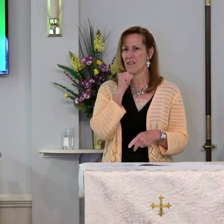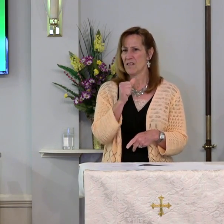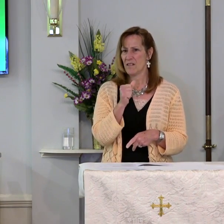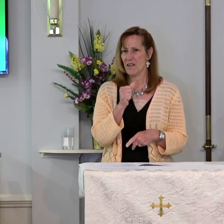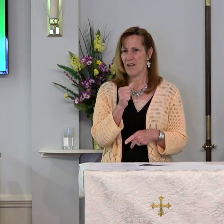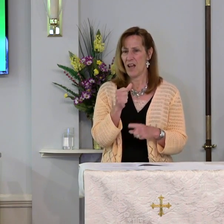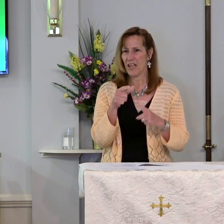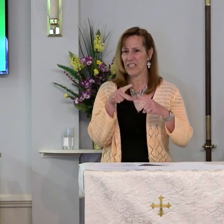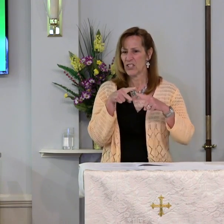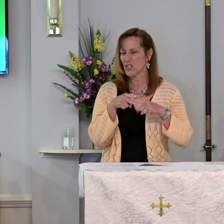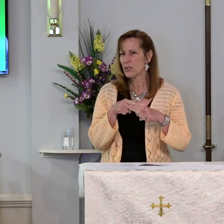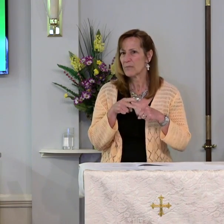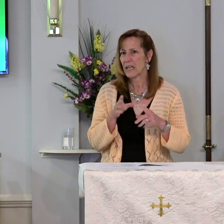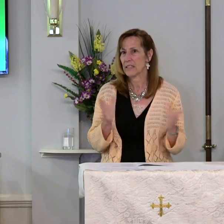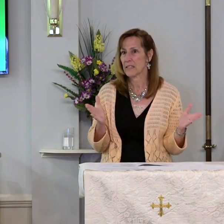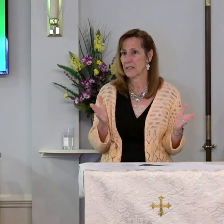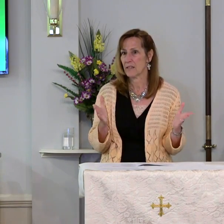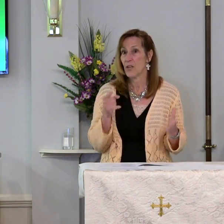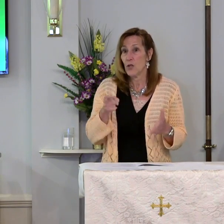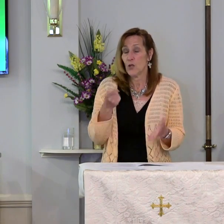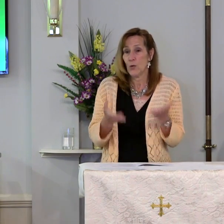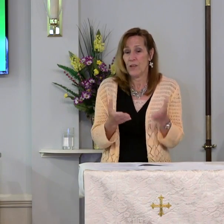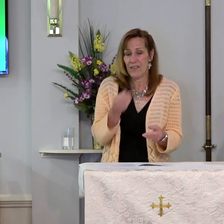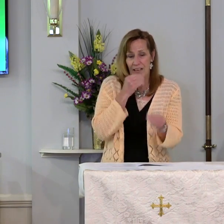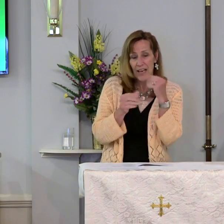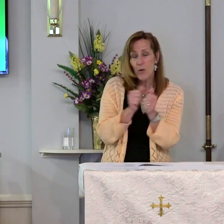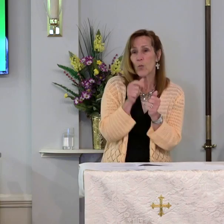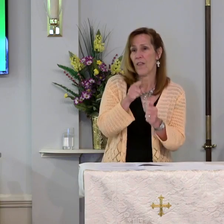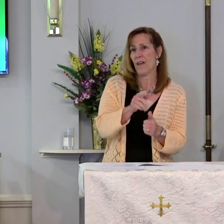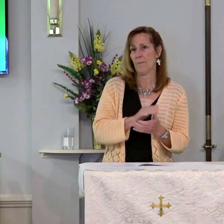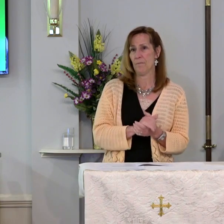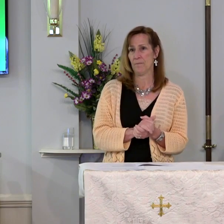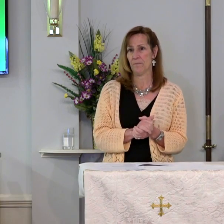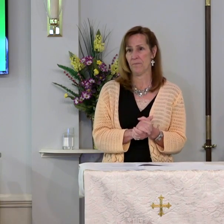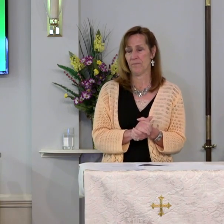not circumcised. You even ate with them.